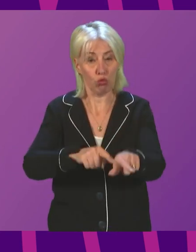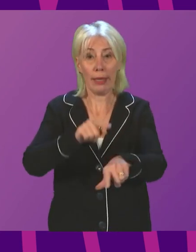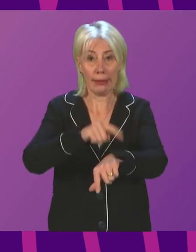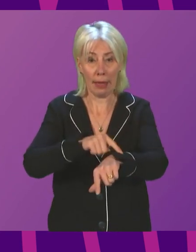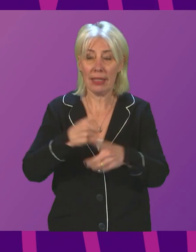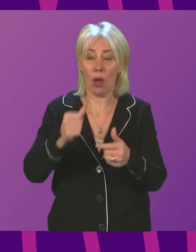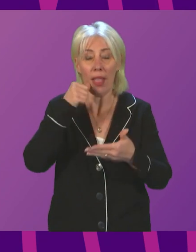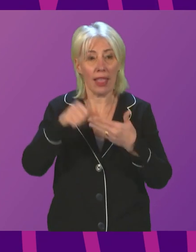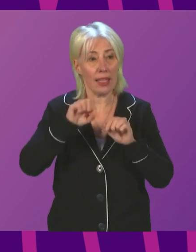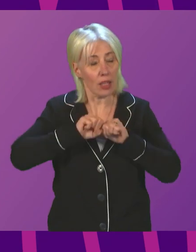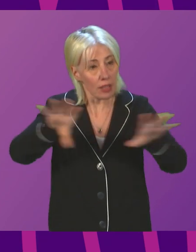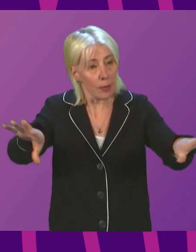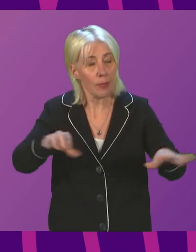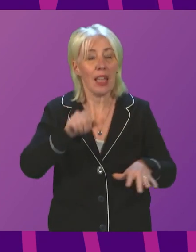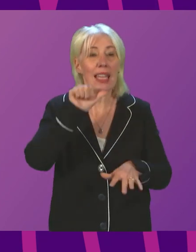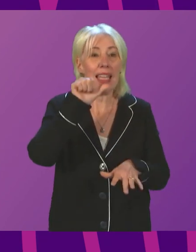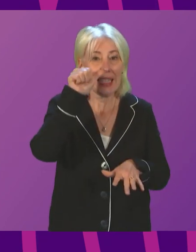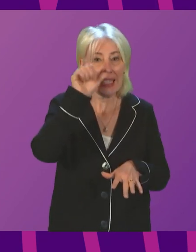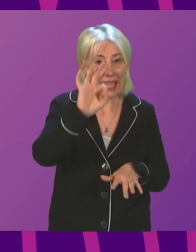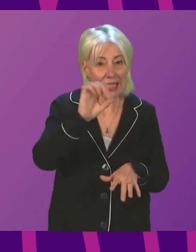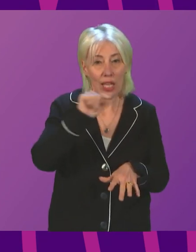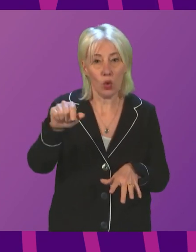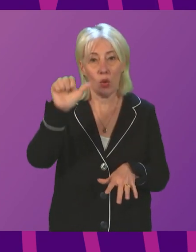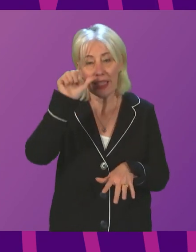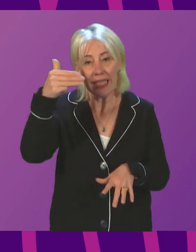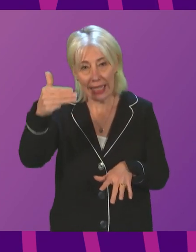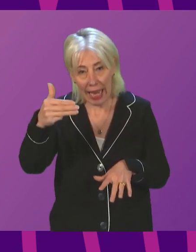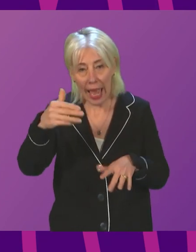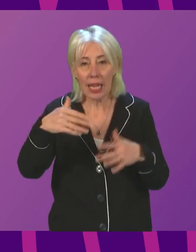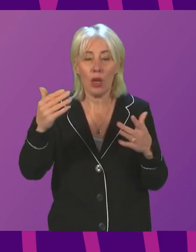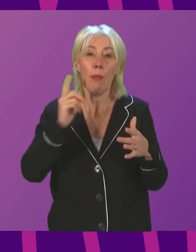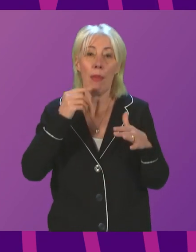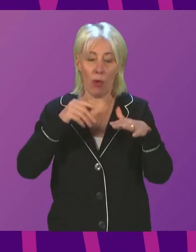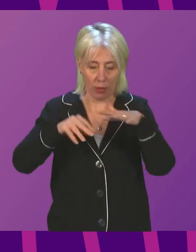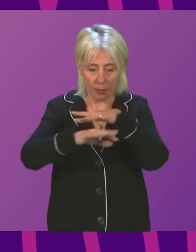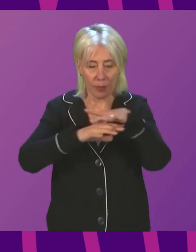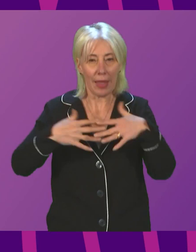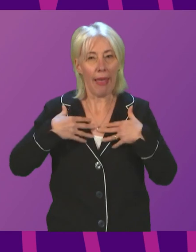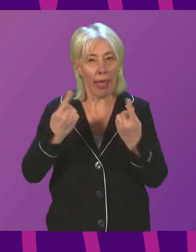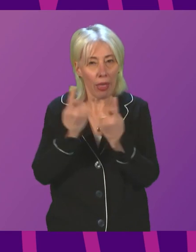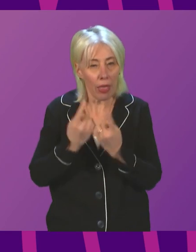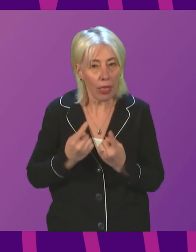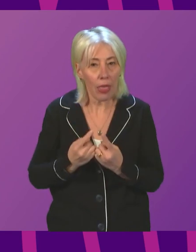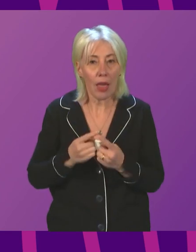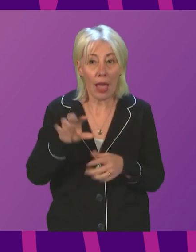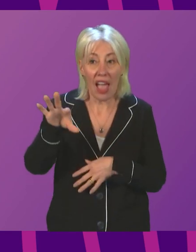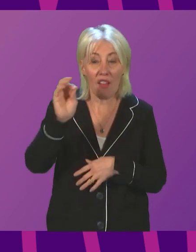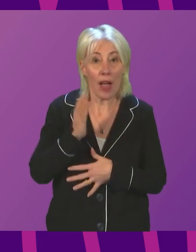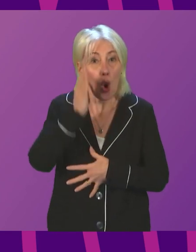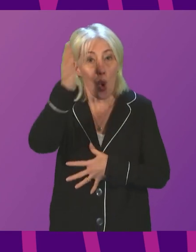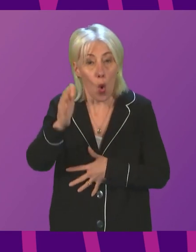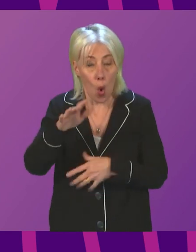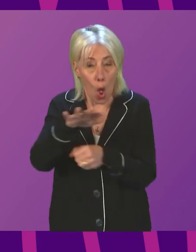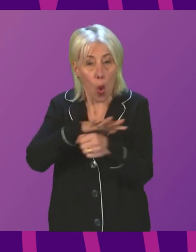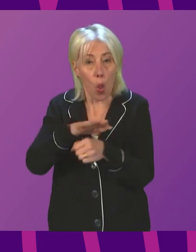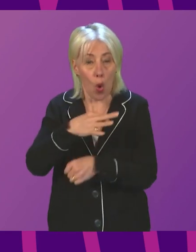letters to those aged 60 to 69, and those with underlying health conditions, inviting them to appointments at local community